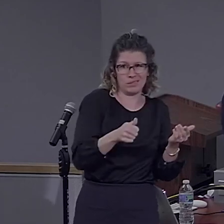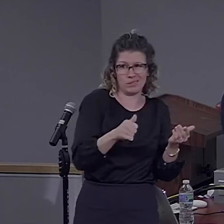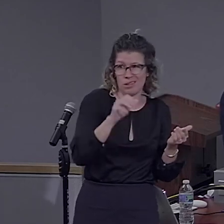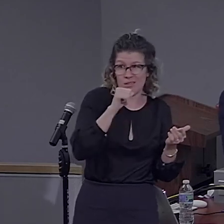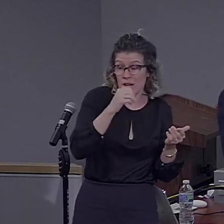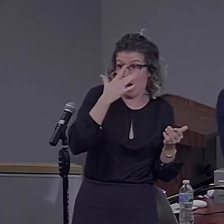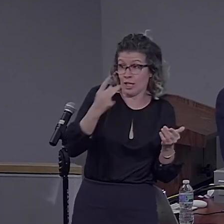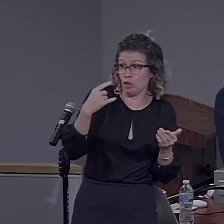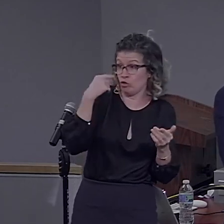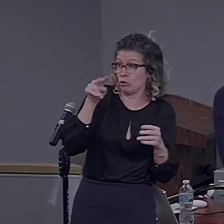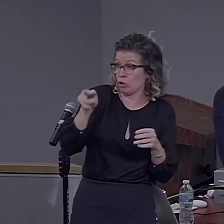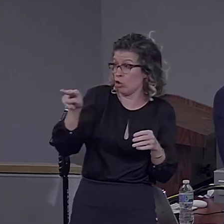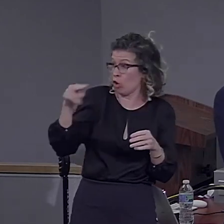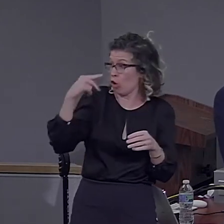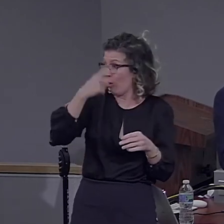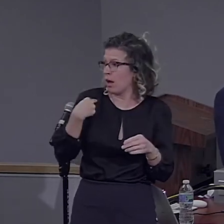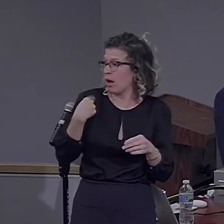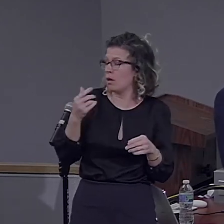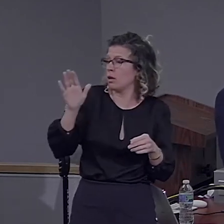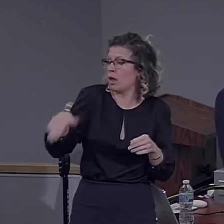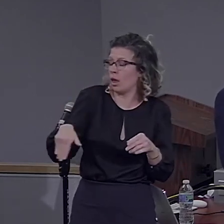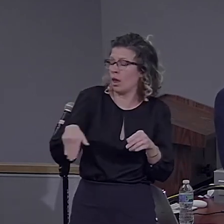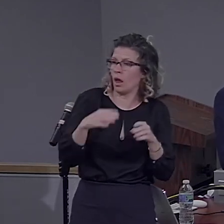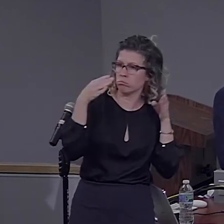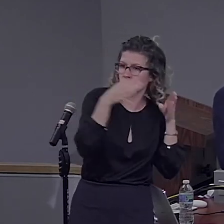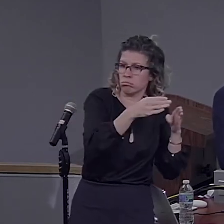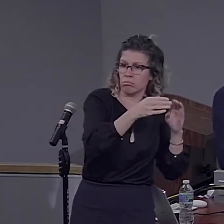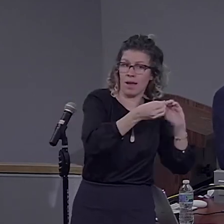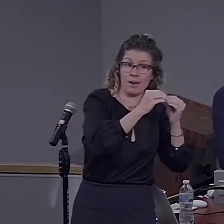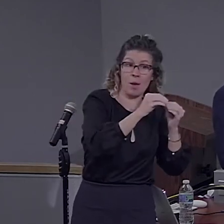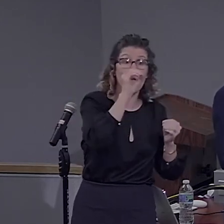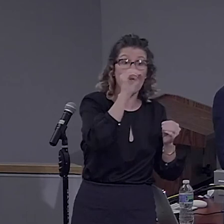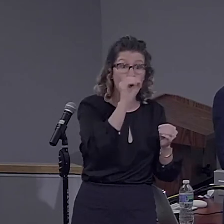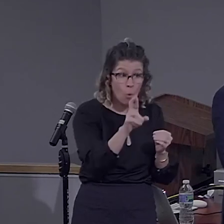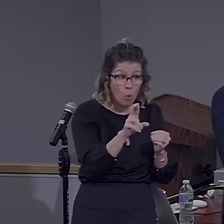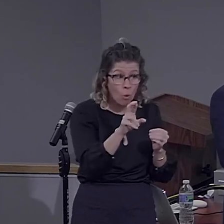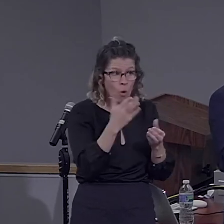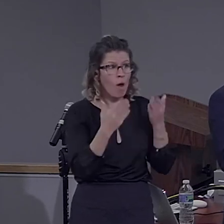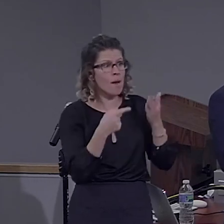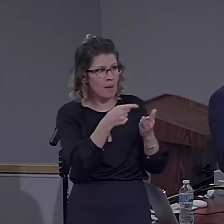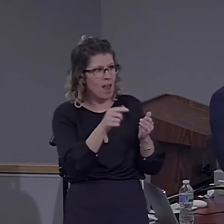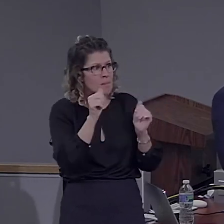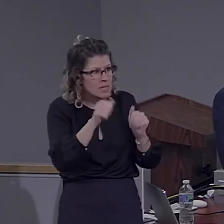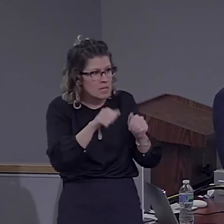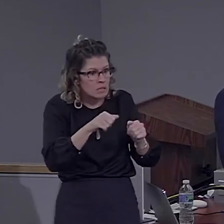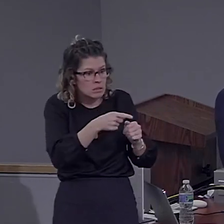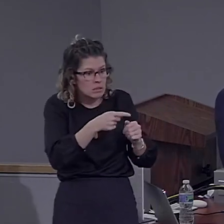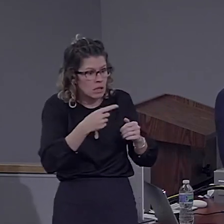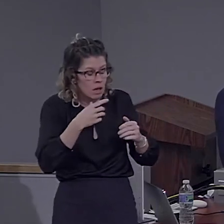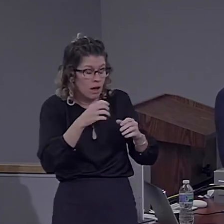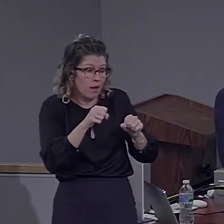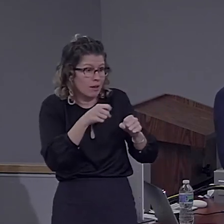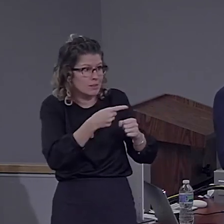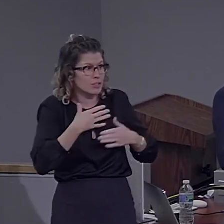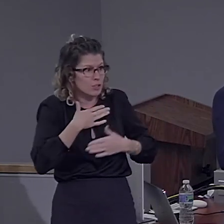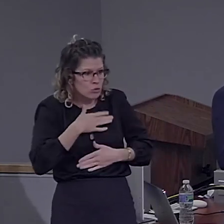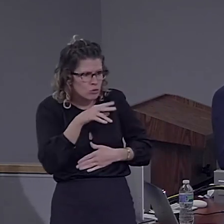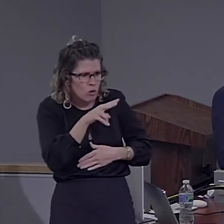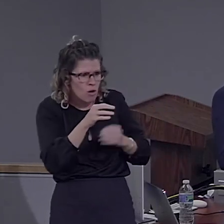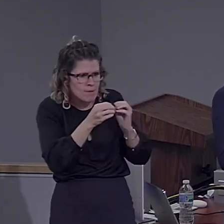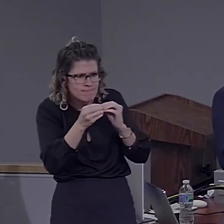numbers. Or learning the formulas of mathematics competed with face representations.